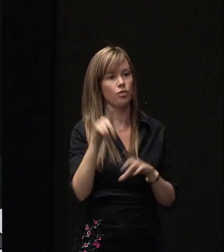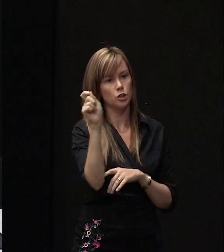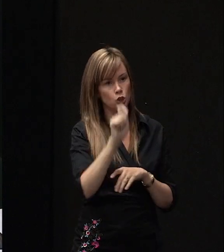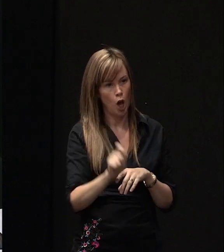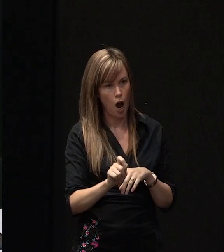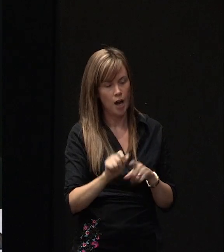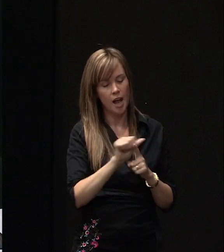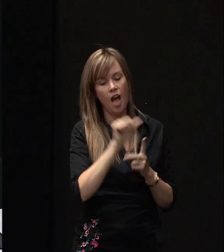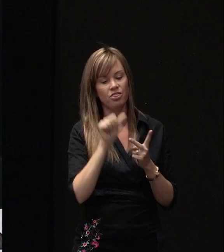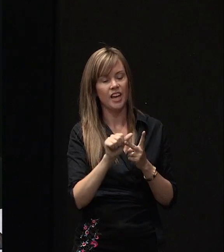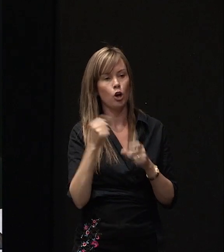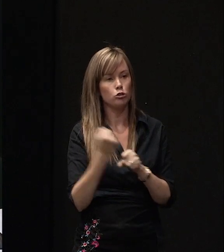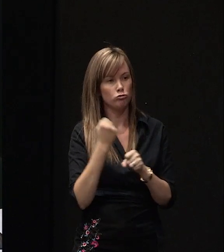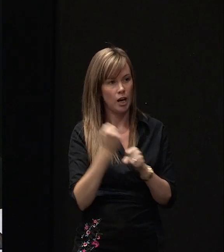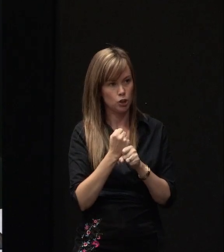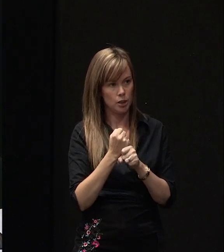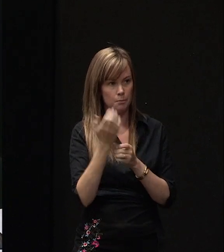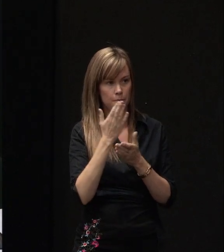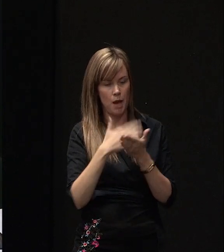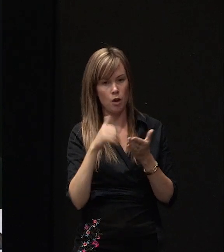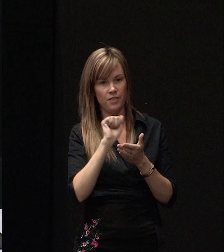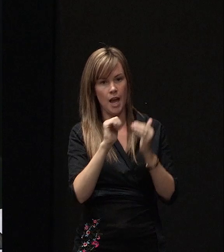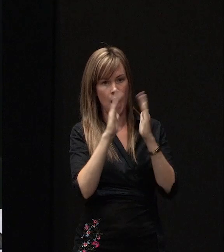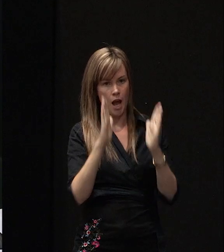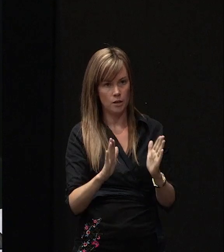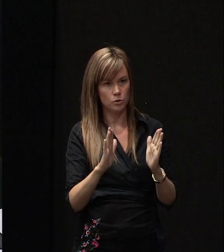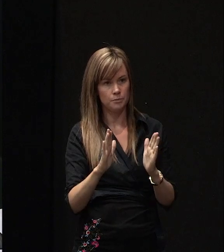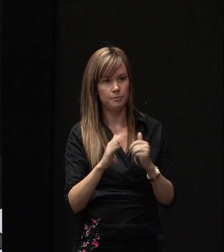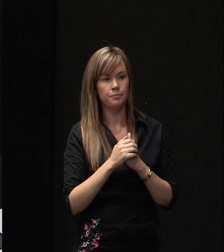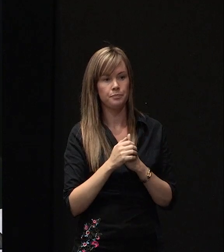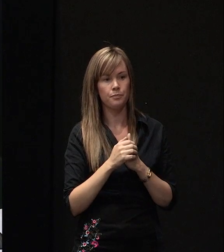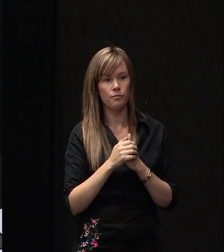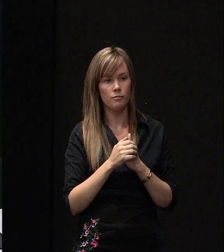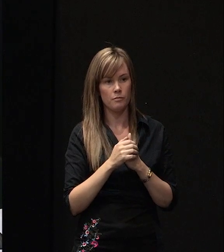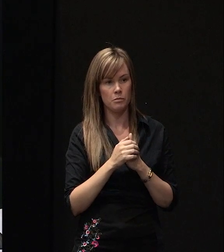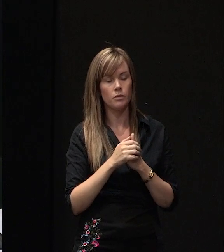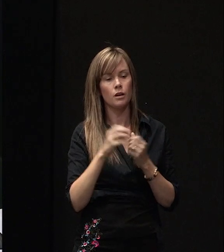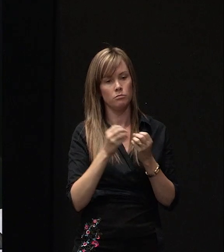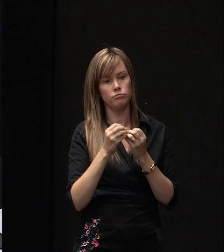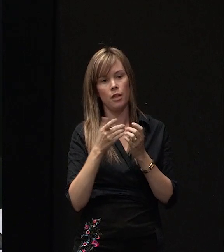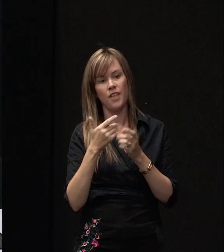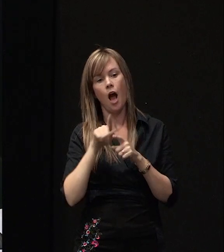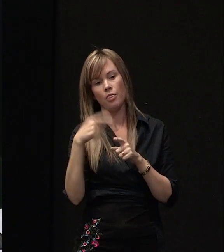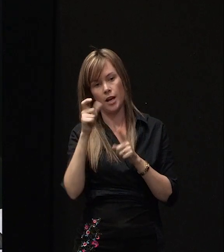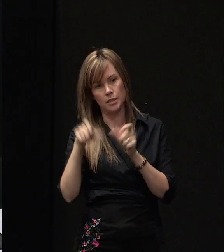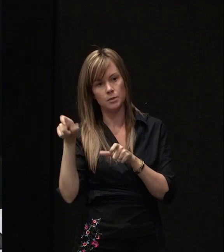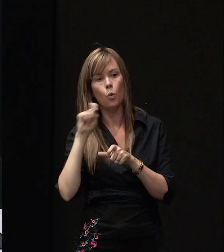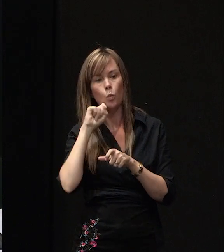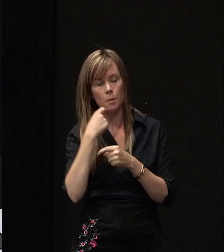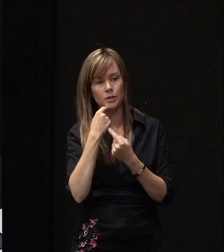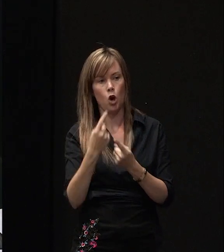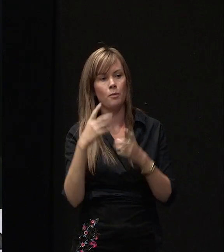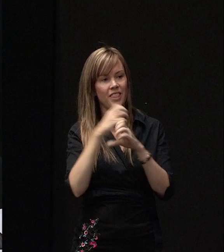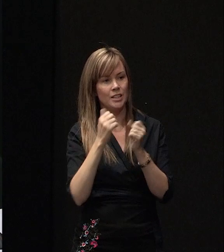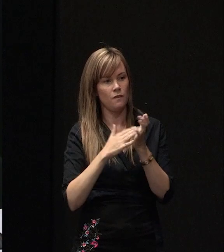and then construction phase of their house. The balance of our customers will be advised of that by the end of